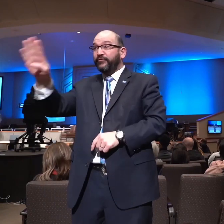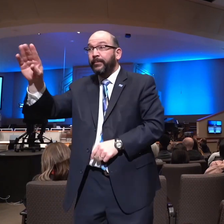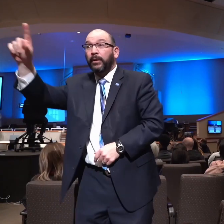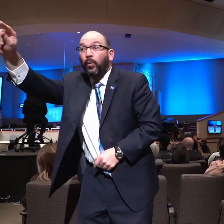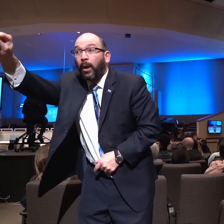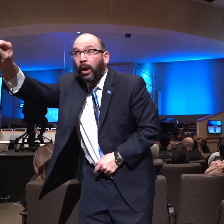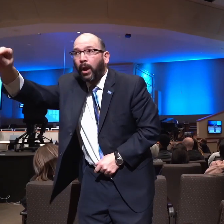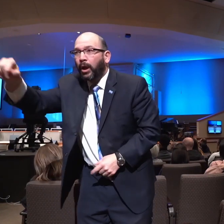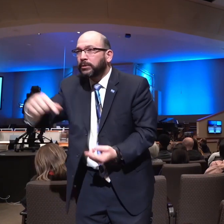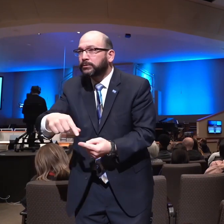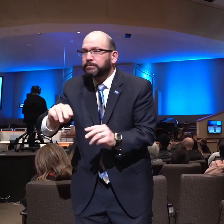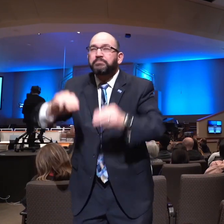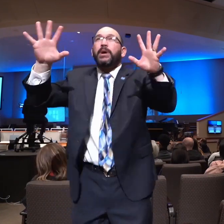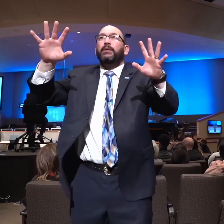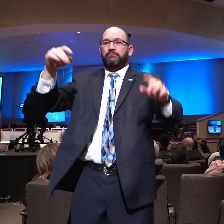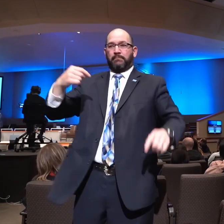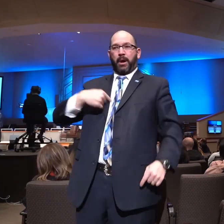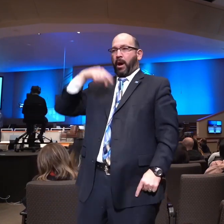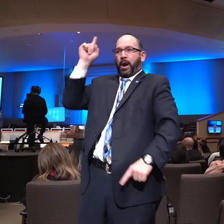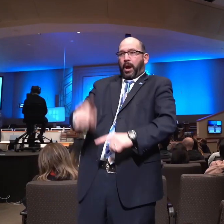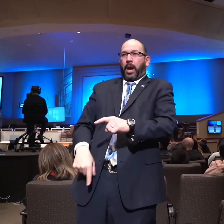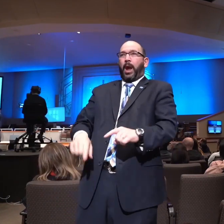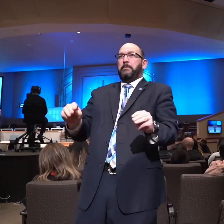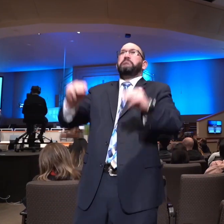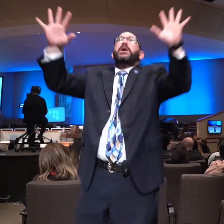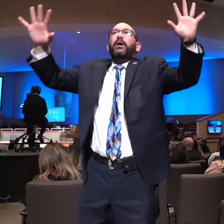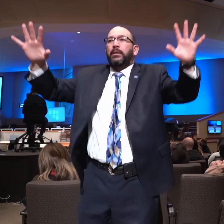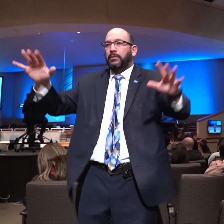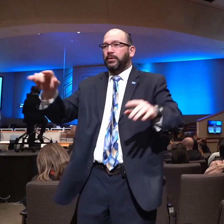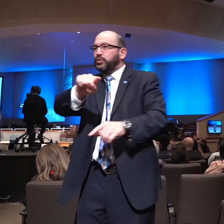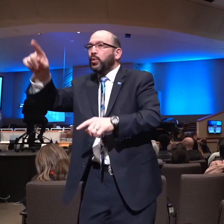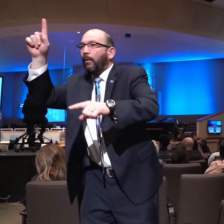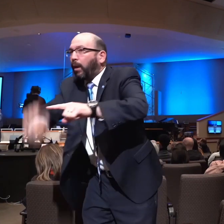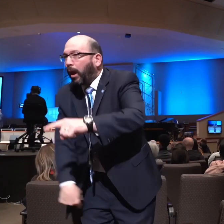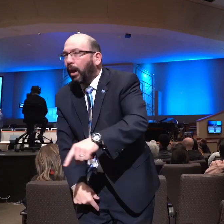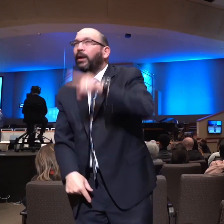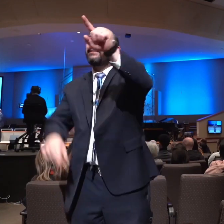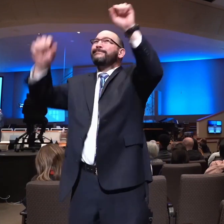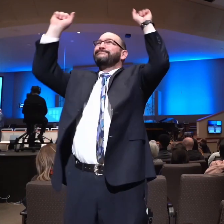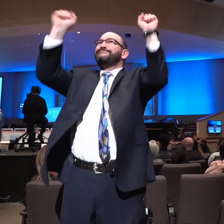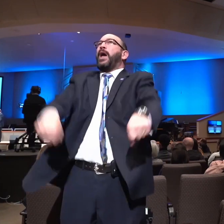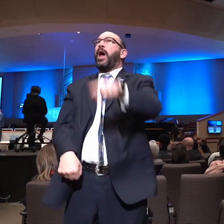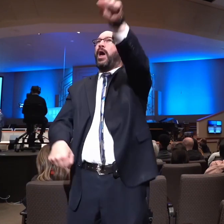cannot do it. This congregation cannot do it. Only God can open the windows of heaven and pour out a blessing.